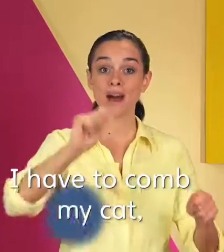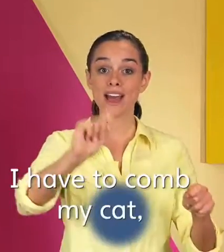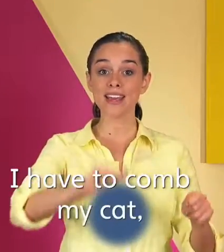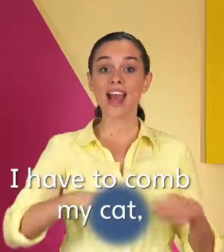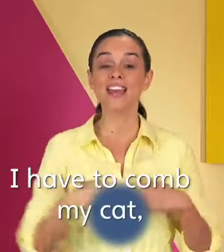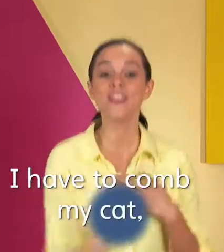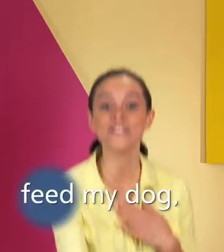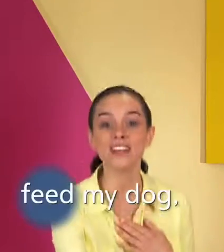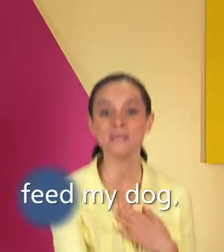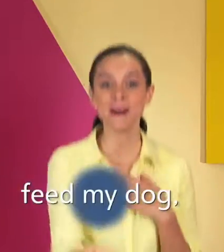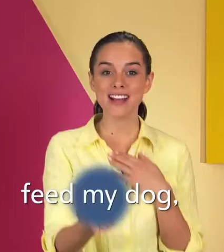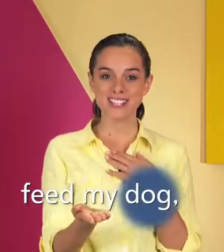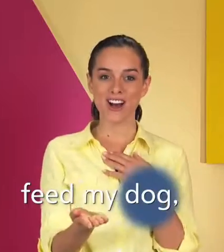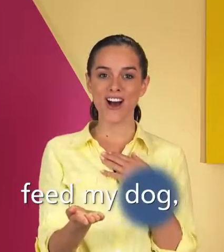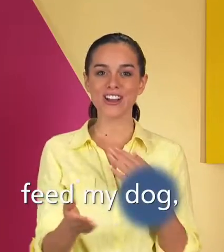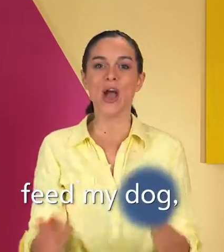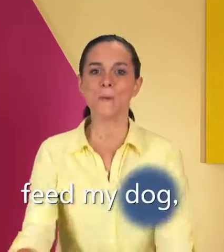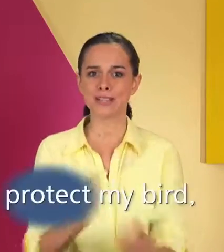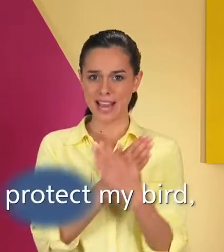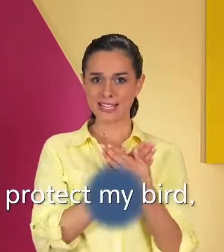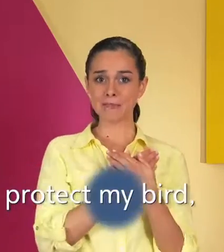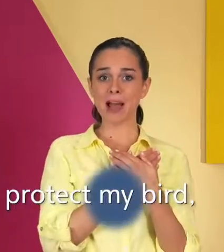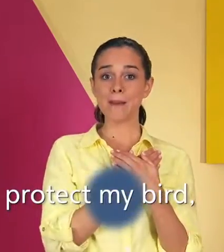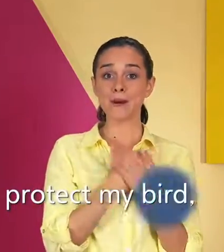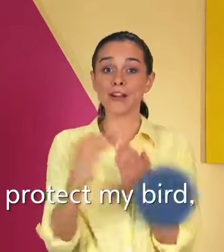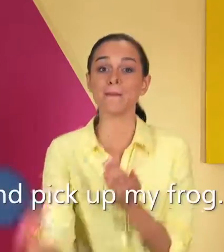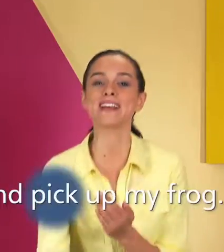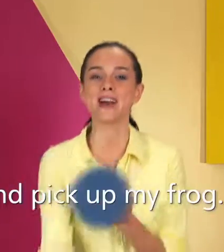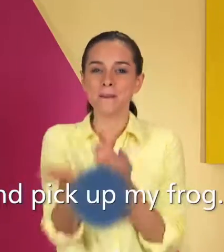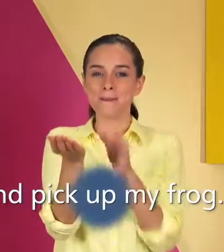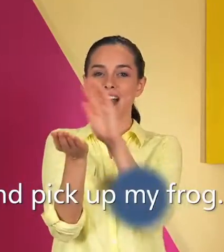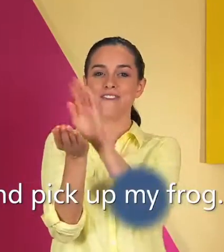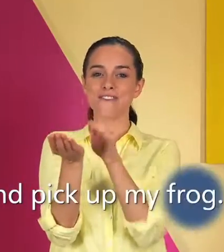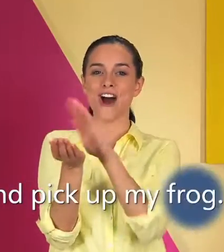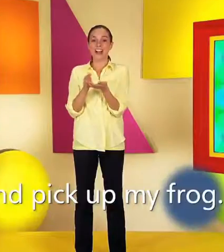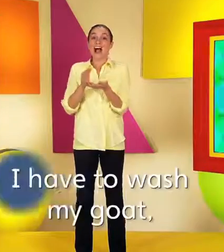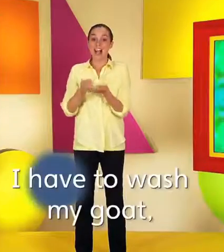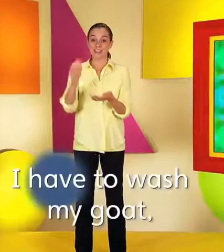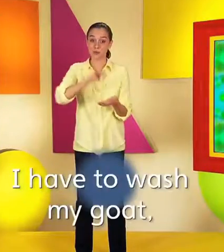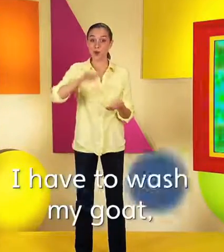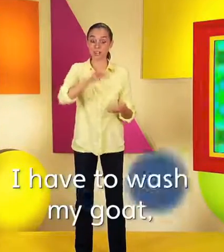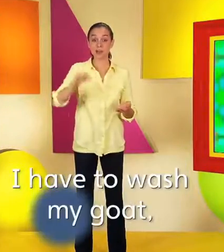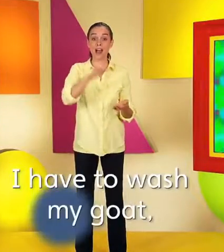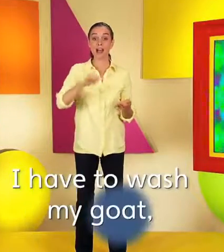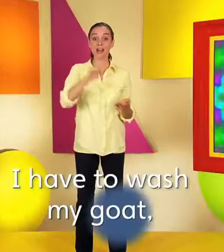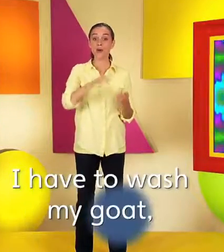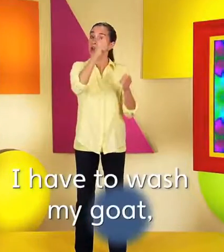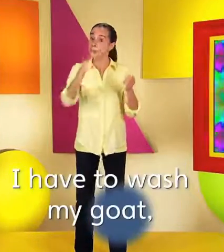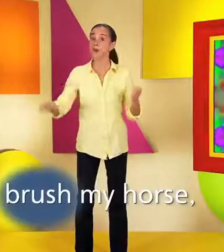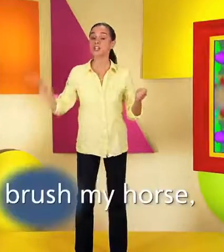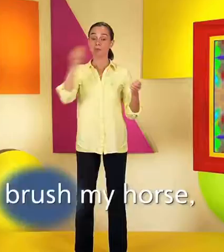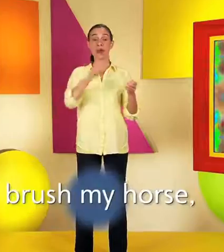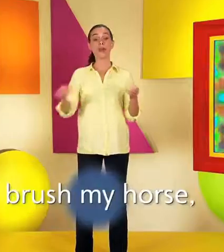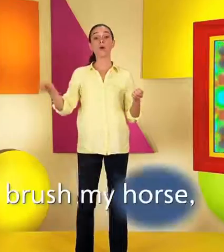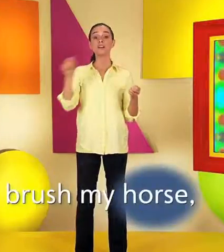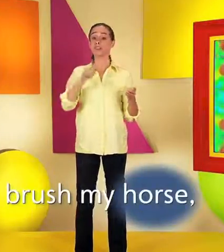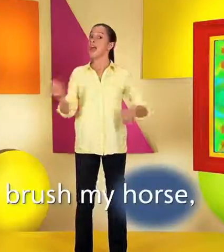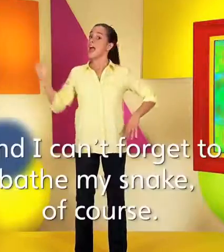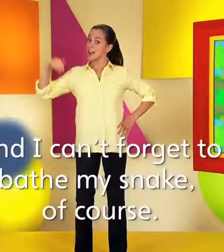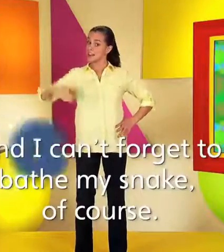my cat, feed my dog Protect my bird and pick up my frog I have to wash my goat, brush my horse And